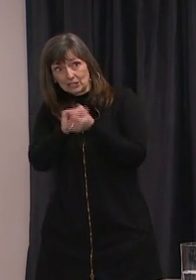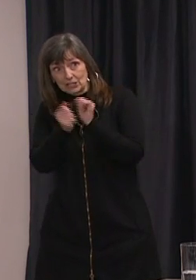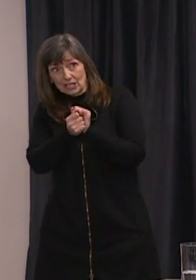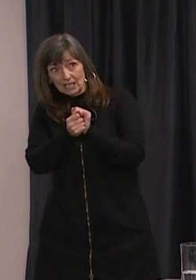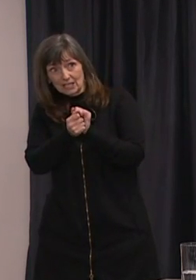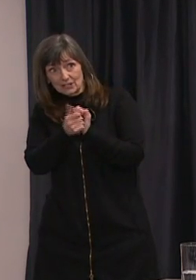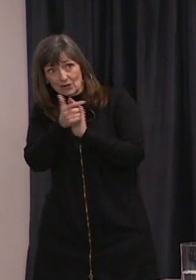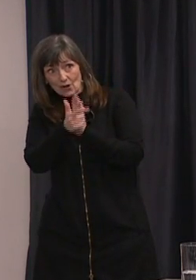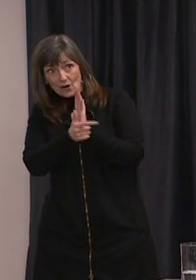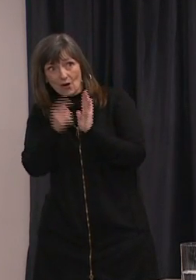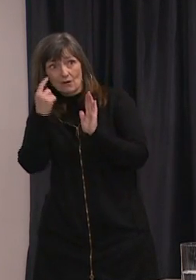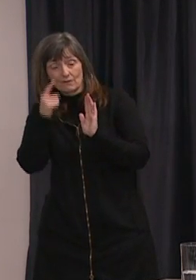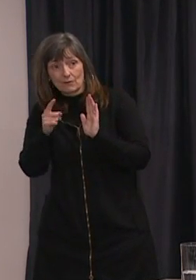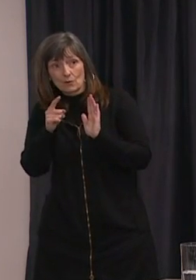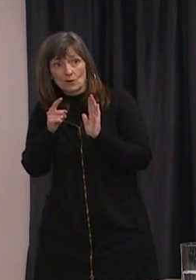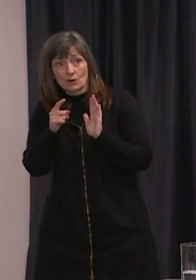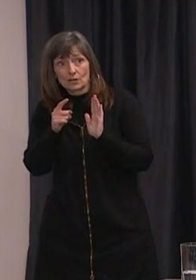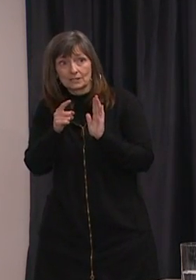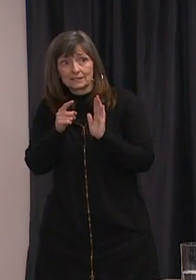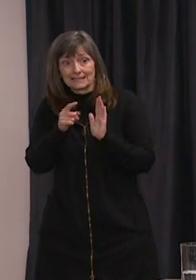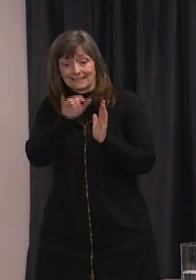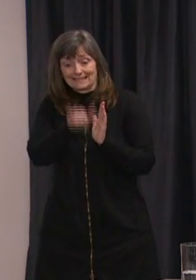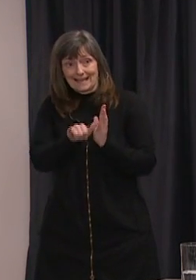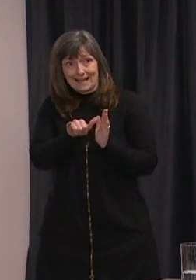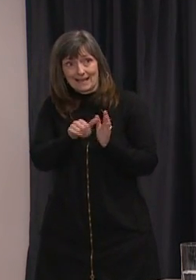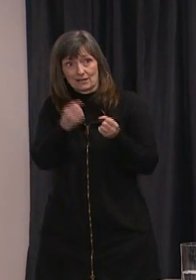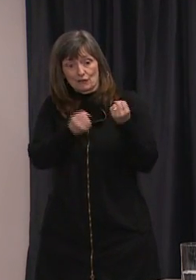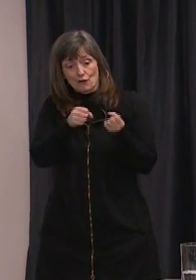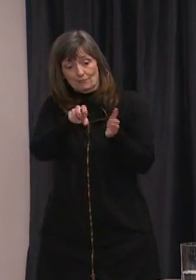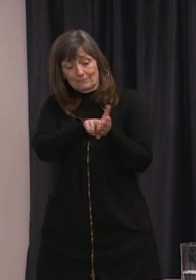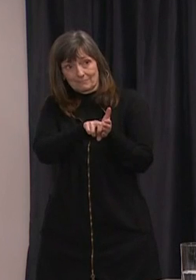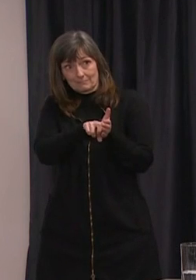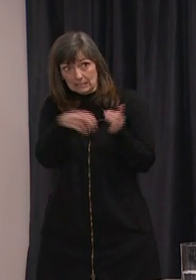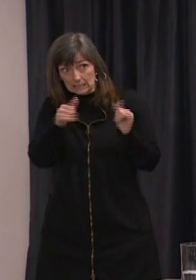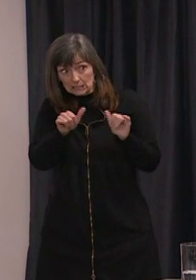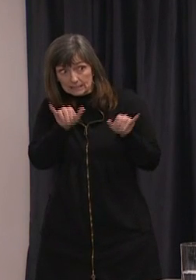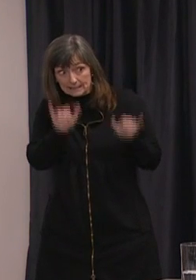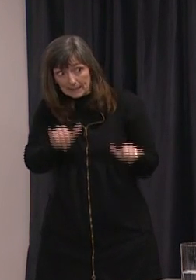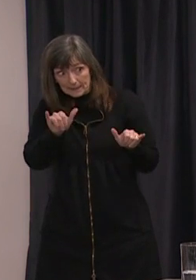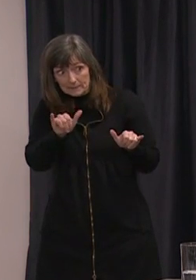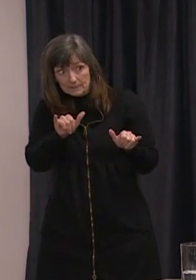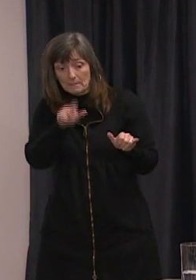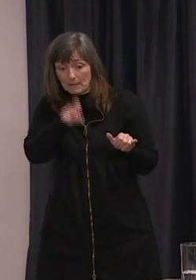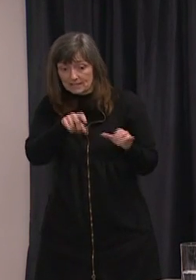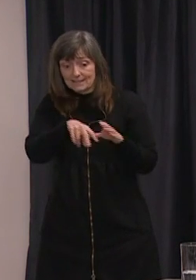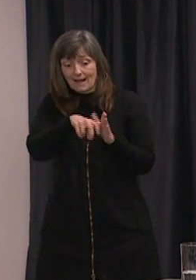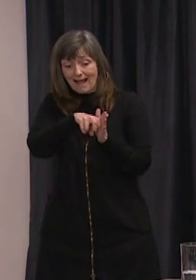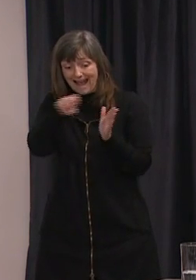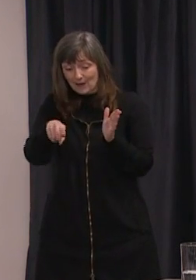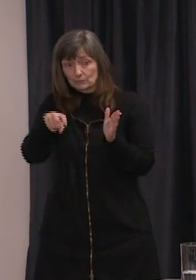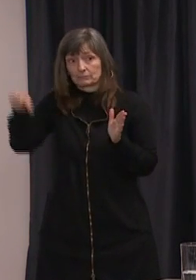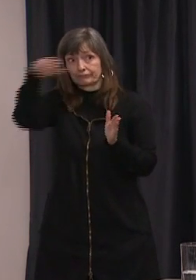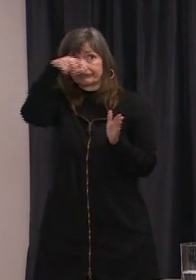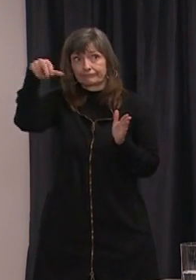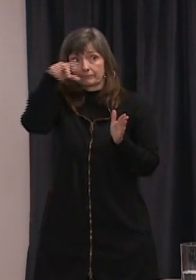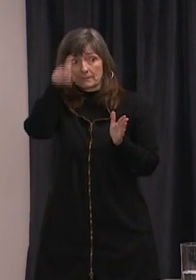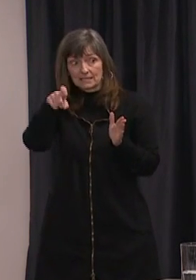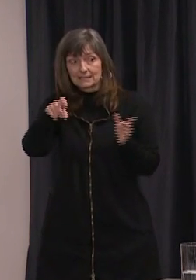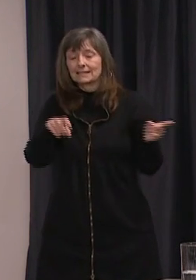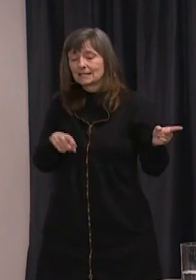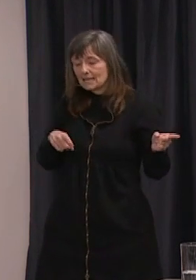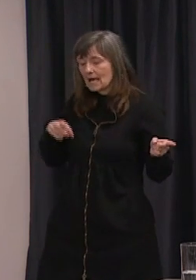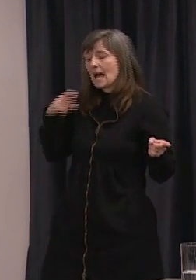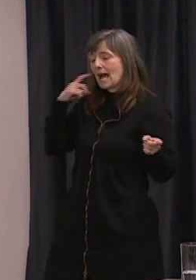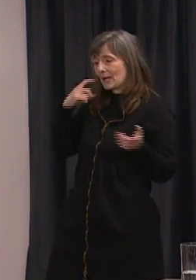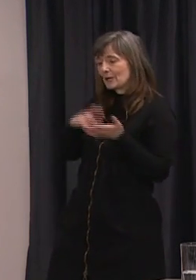i know that's good transport canada you've mentioned this before i just don't know we've made any changes in that approach um certainly you've seen the change with bc ferries and i